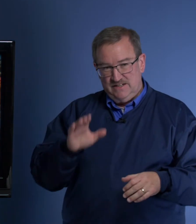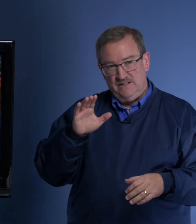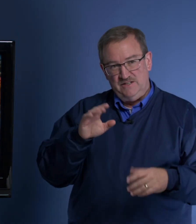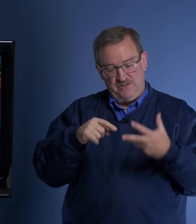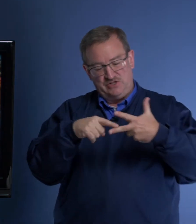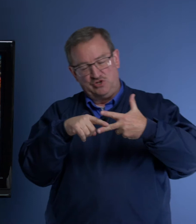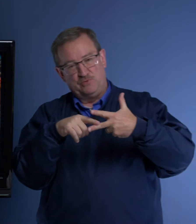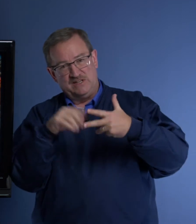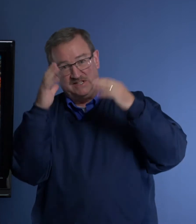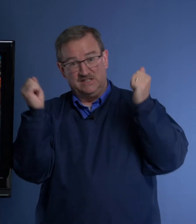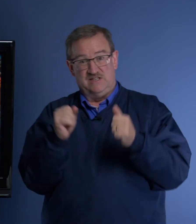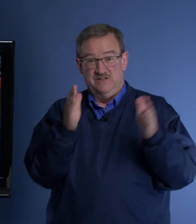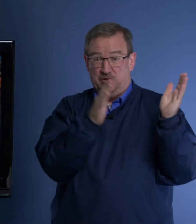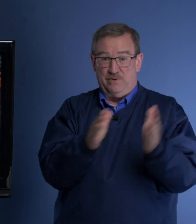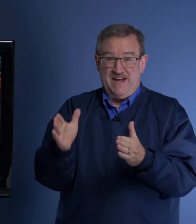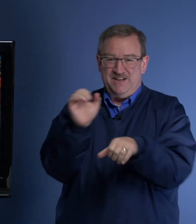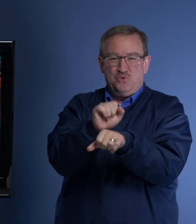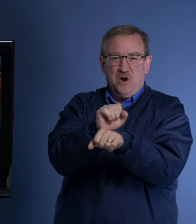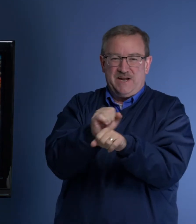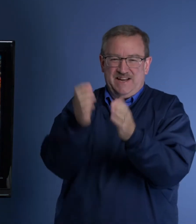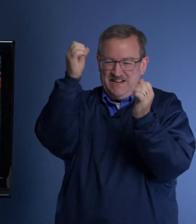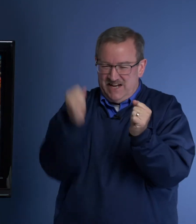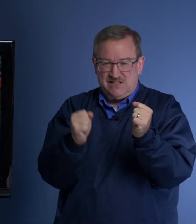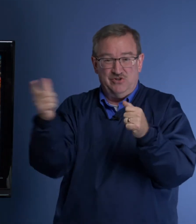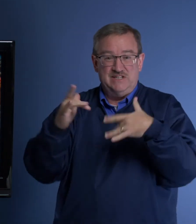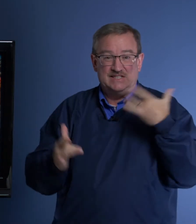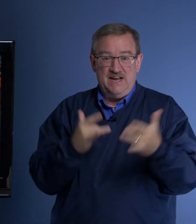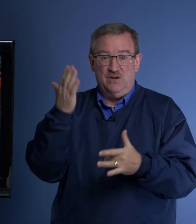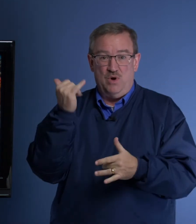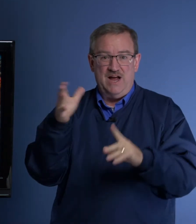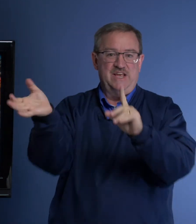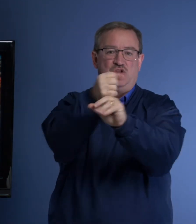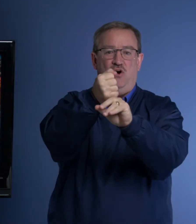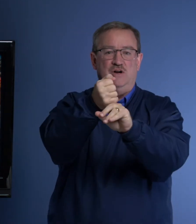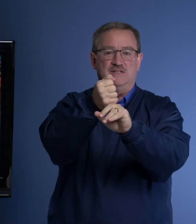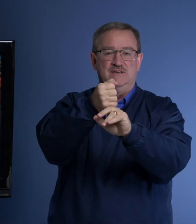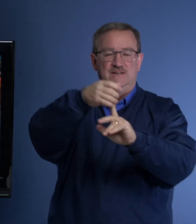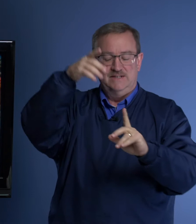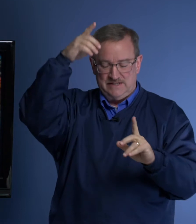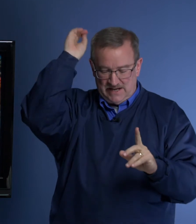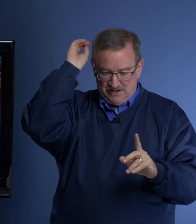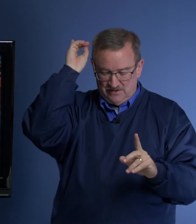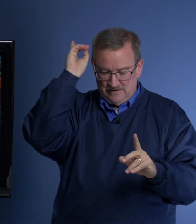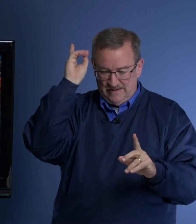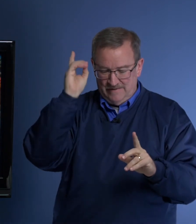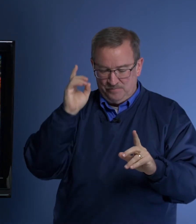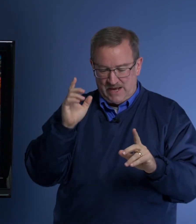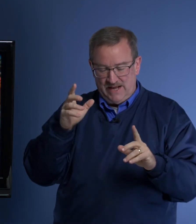These two presidents, their plan is working. Yes, they're excited. Why? They caught Daniel and